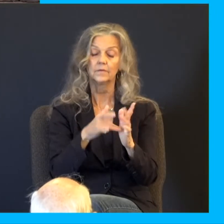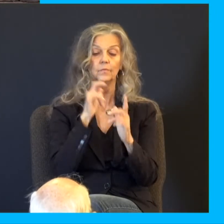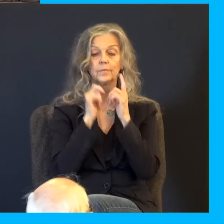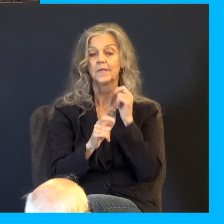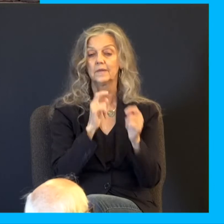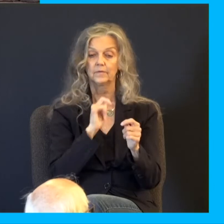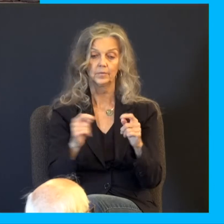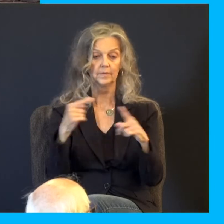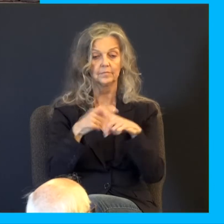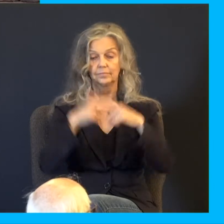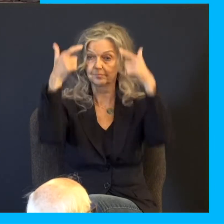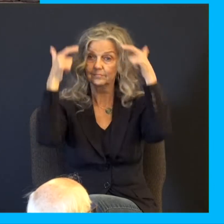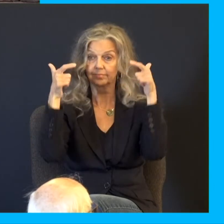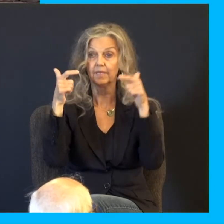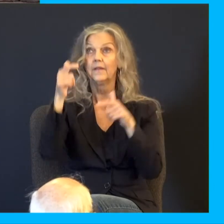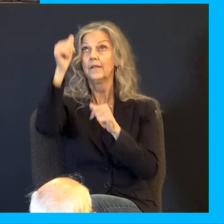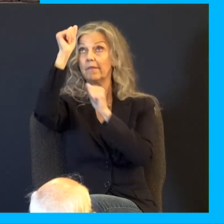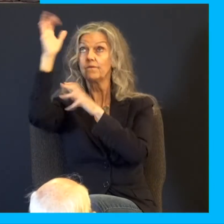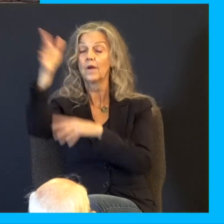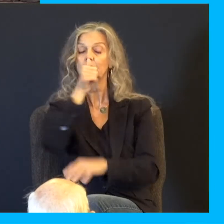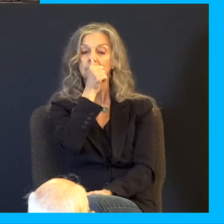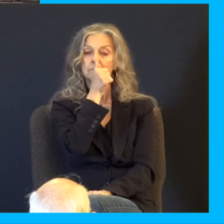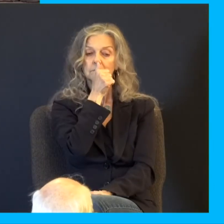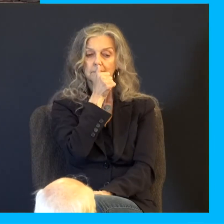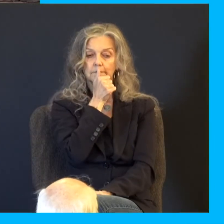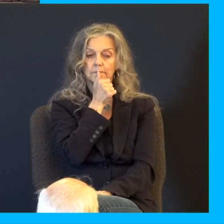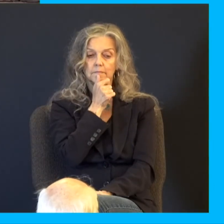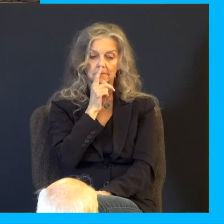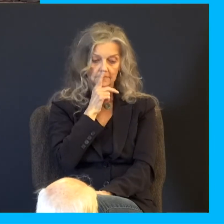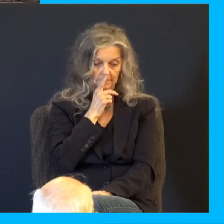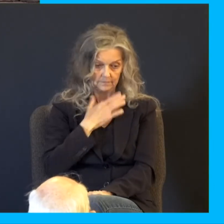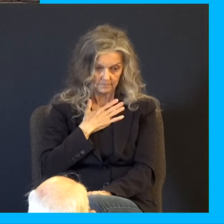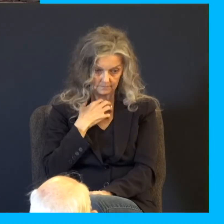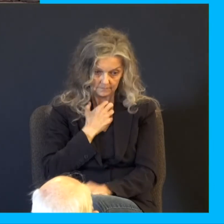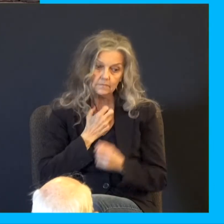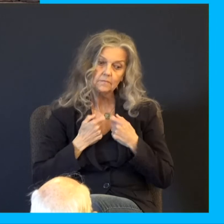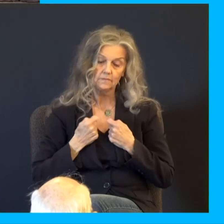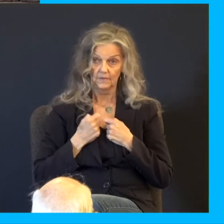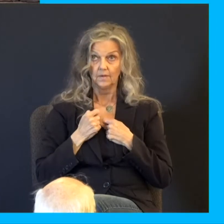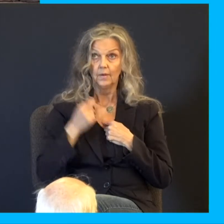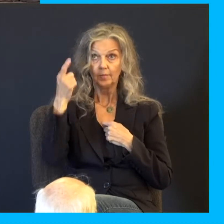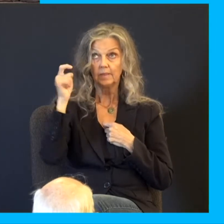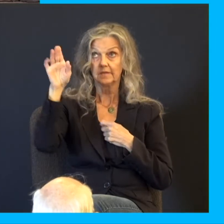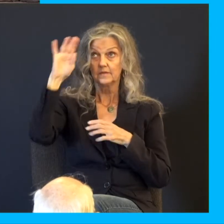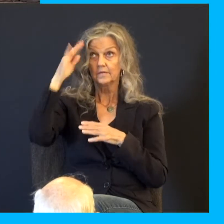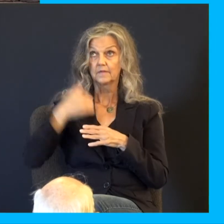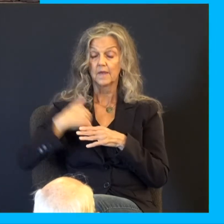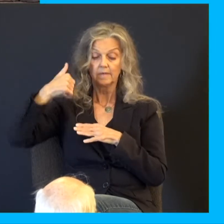because he so loved the world, you and I, that he was willing to let him step in in our place, bear our sins and the wrath they deserve, so